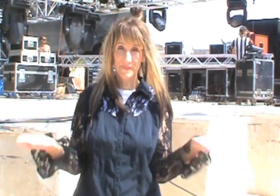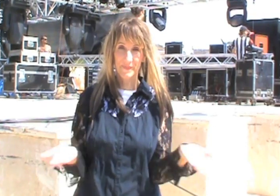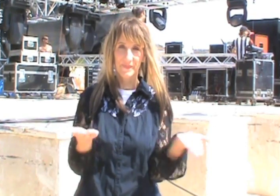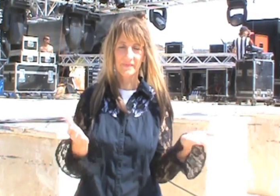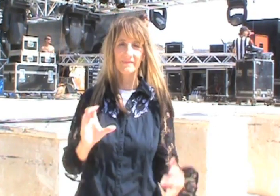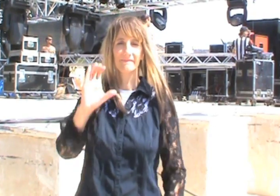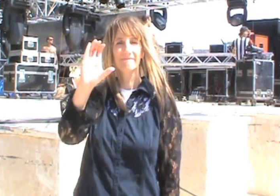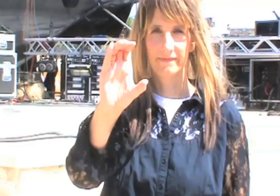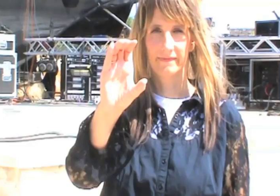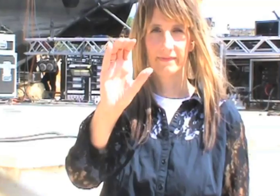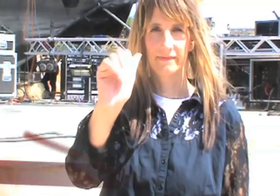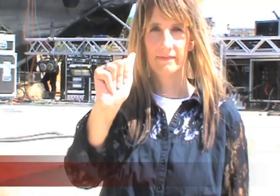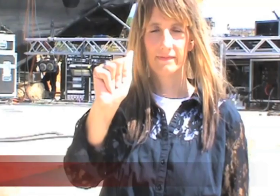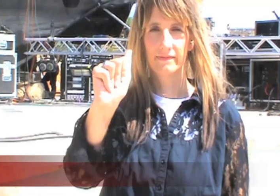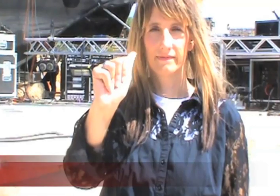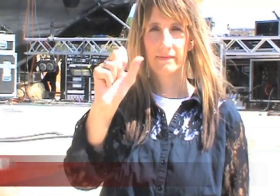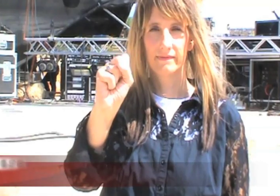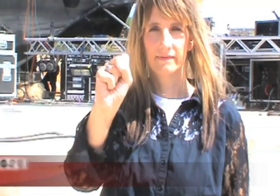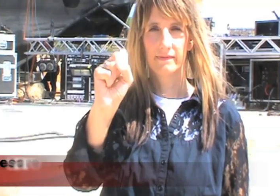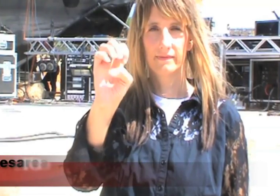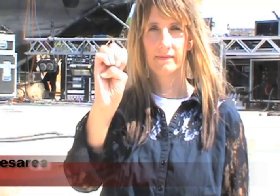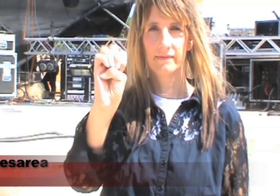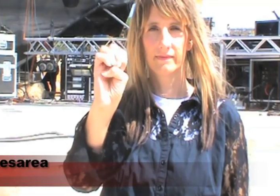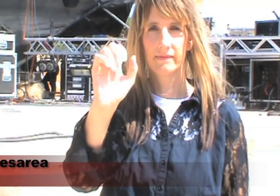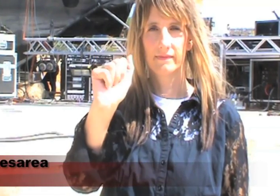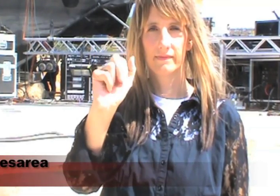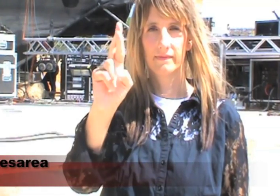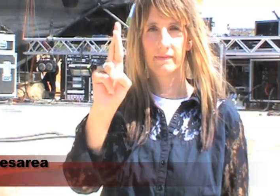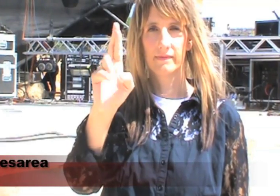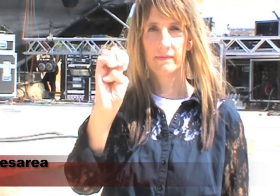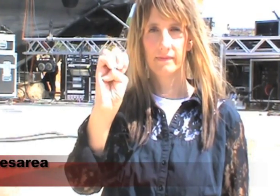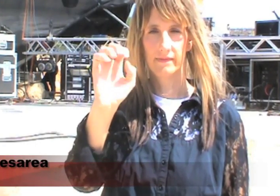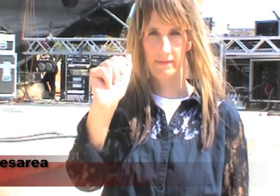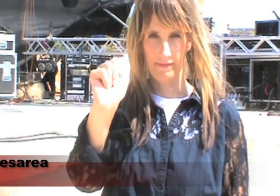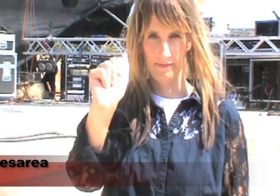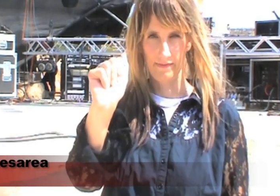Here we are in Caesarea.